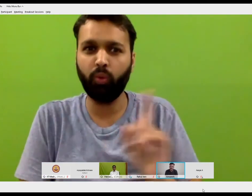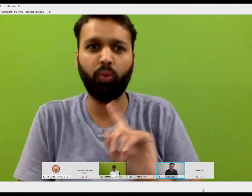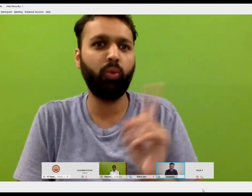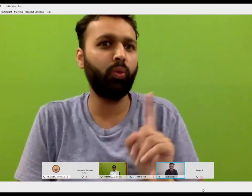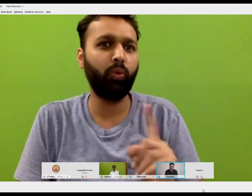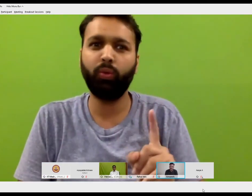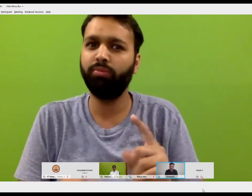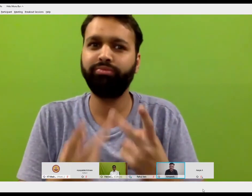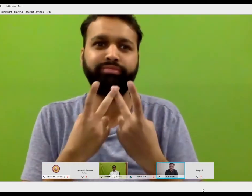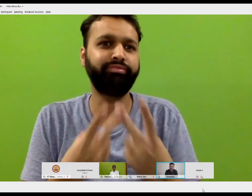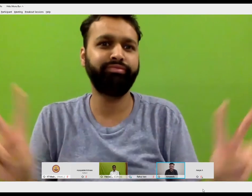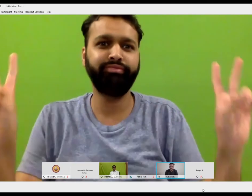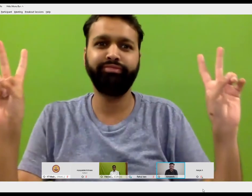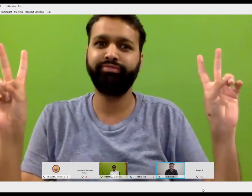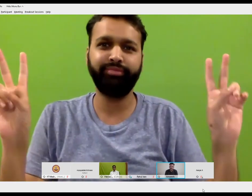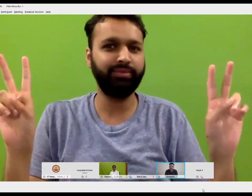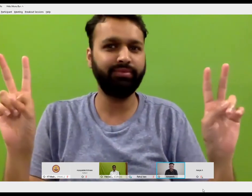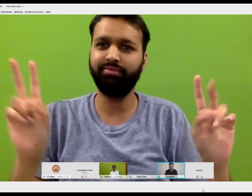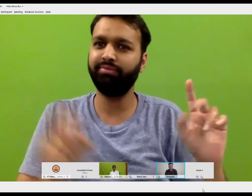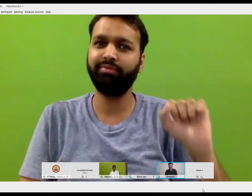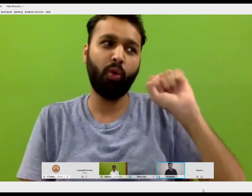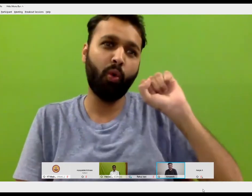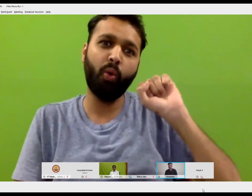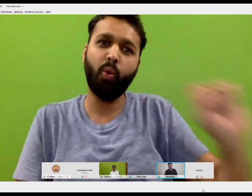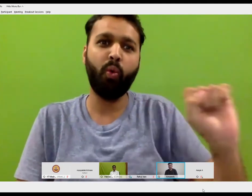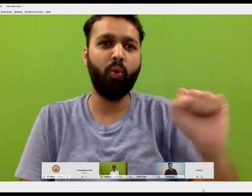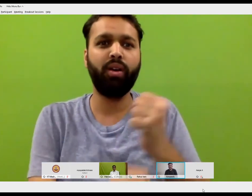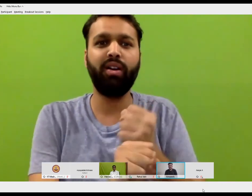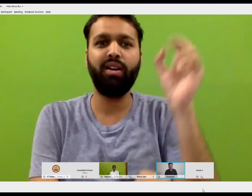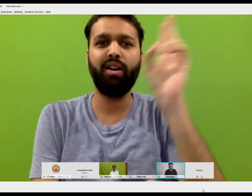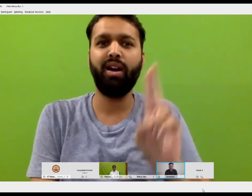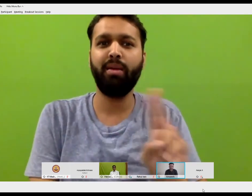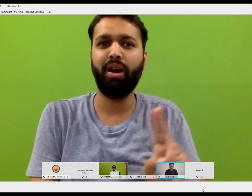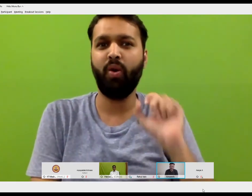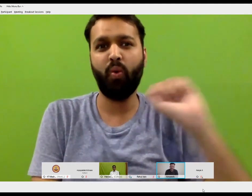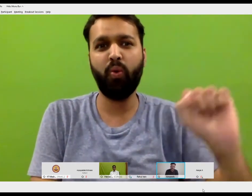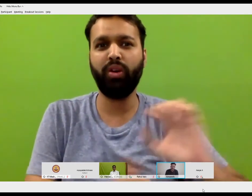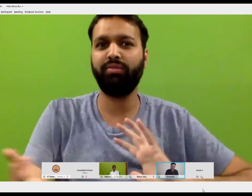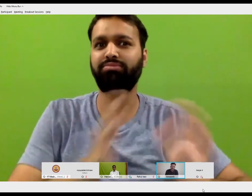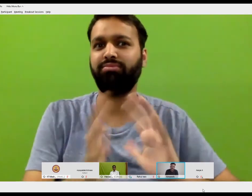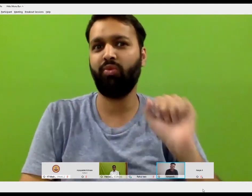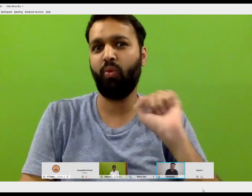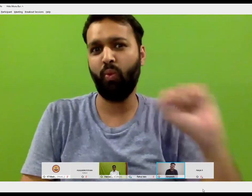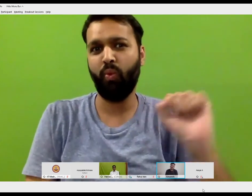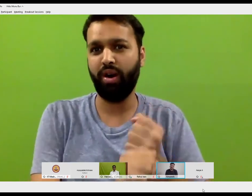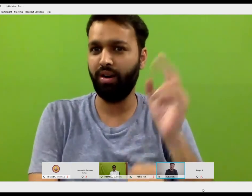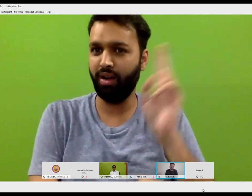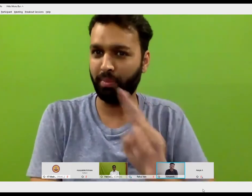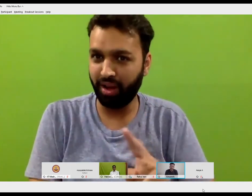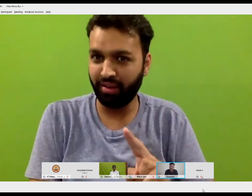So, you know, like it's not the exact translation that you sign in sign language, because sign language is called grammar.